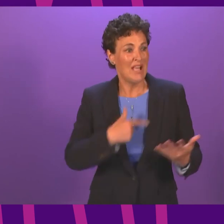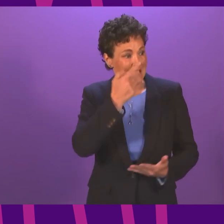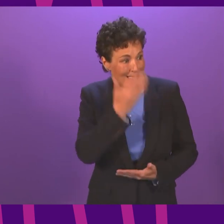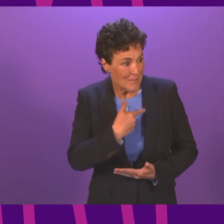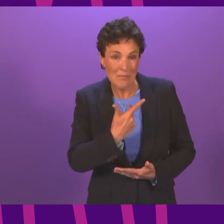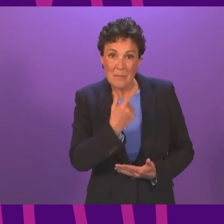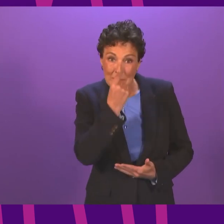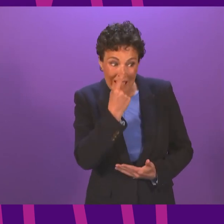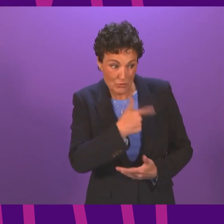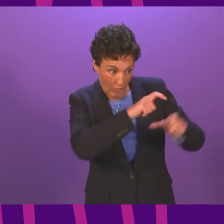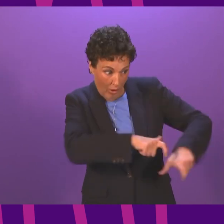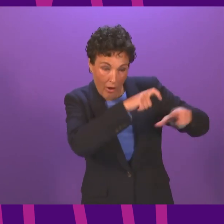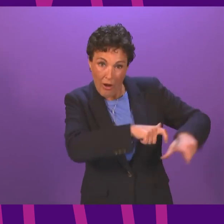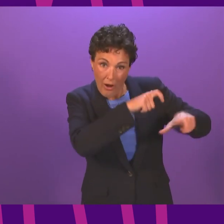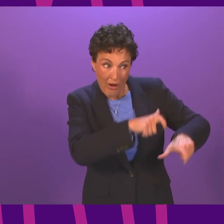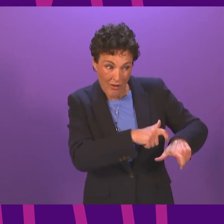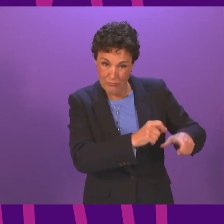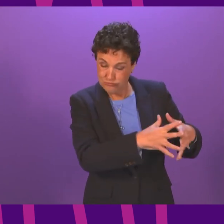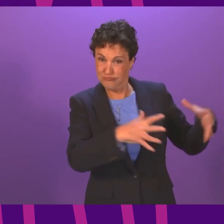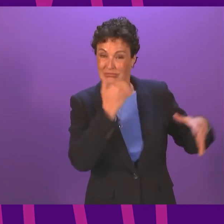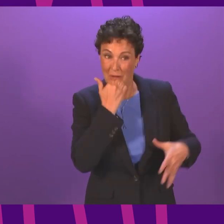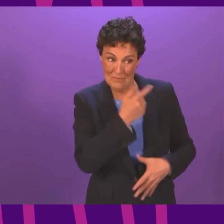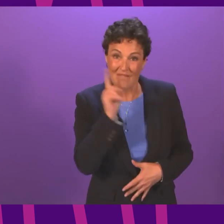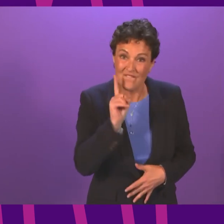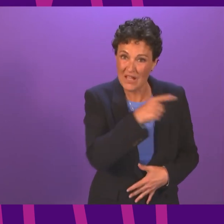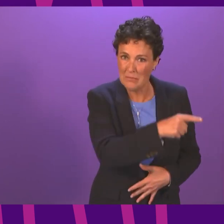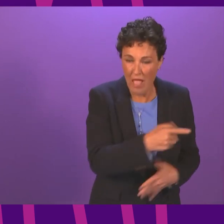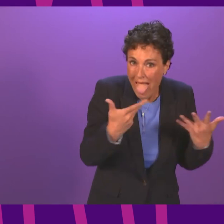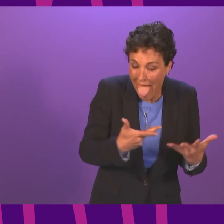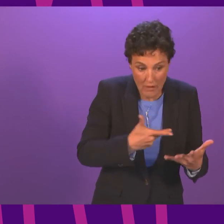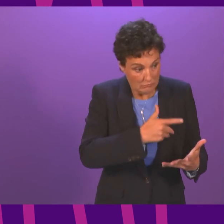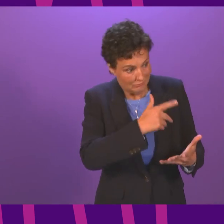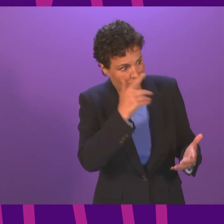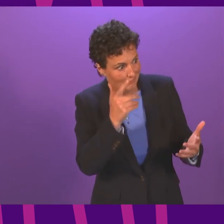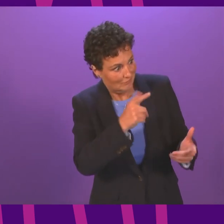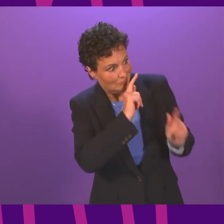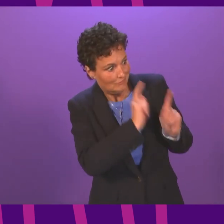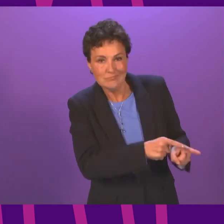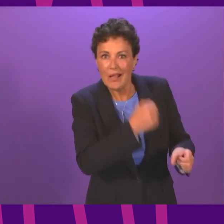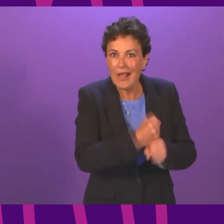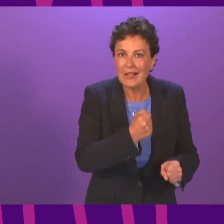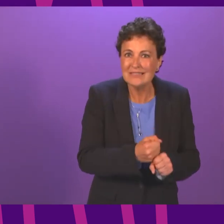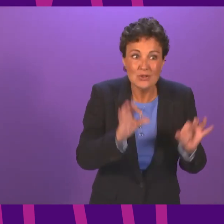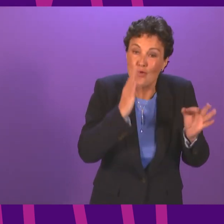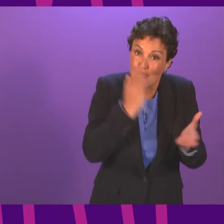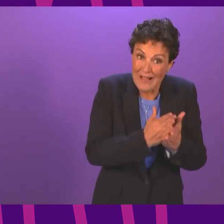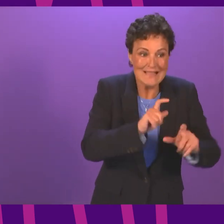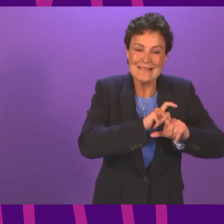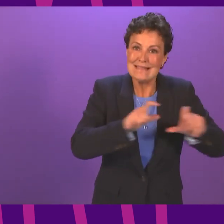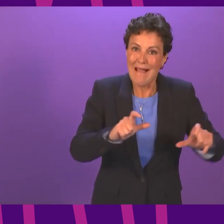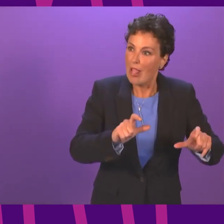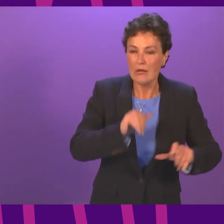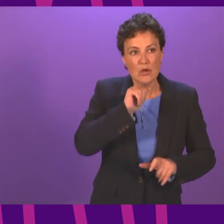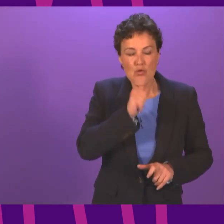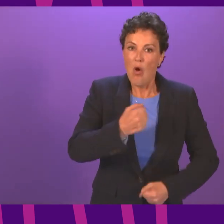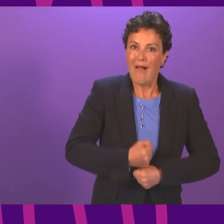trial is a matter of special concern because they have yet to be found guilty of any offence and therefore innocent in the eyes of the